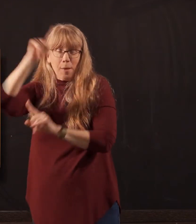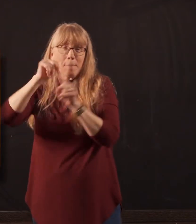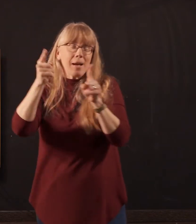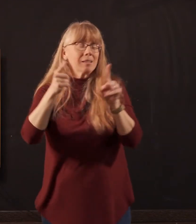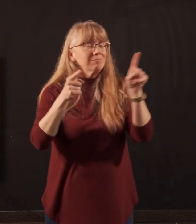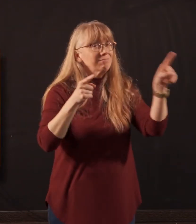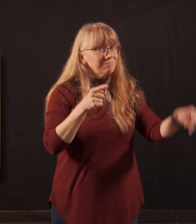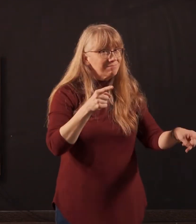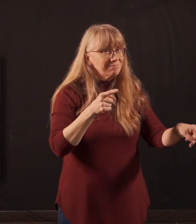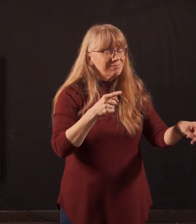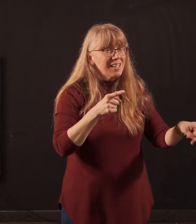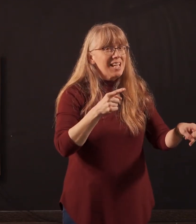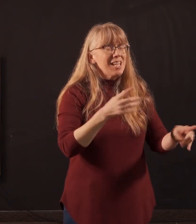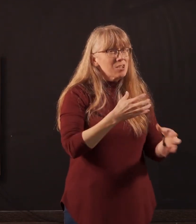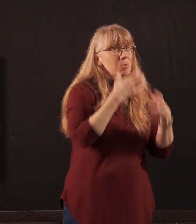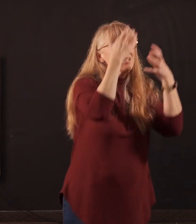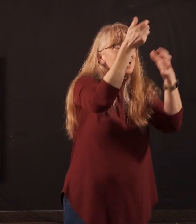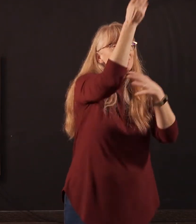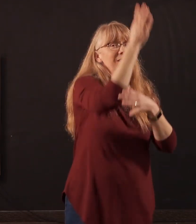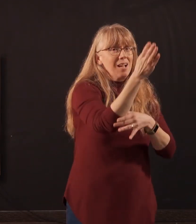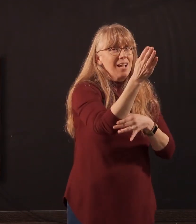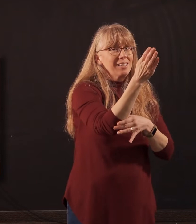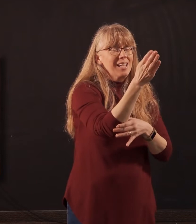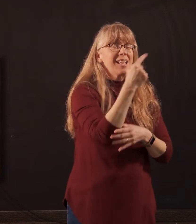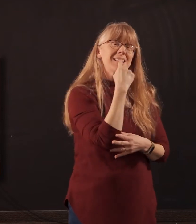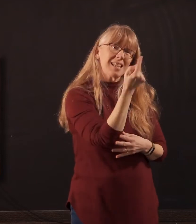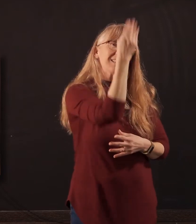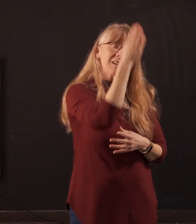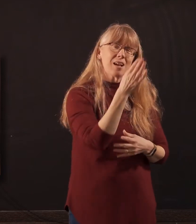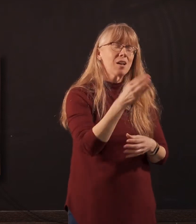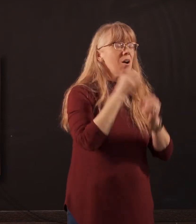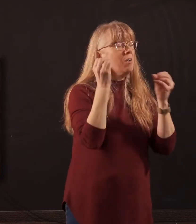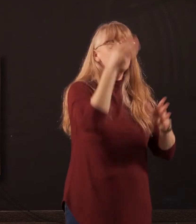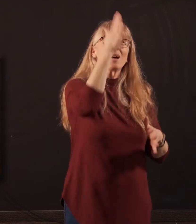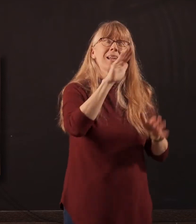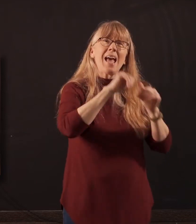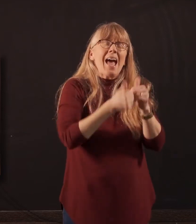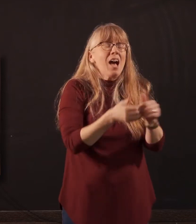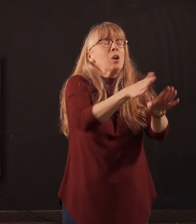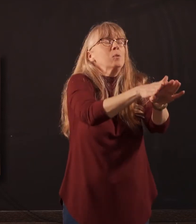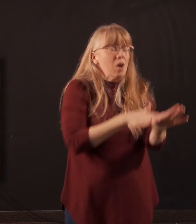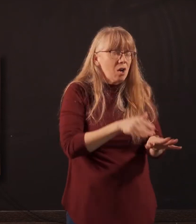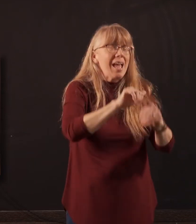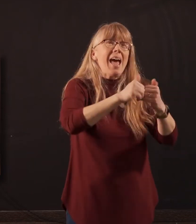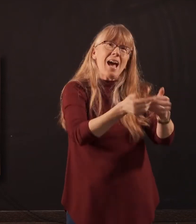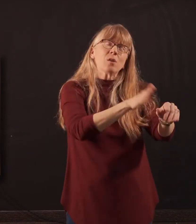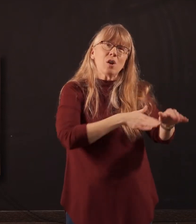also, he cries out to God. And he says to God, oh God, how long? How long, oh Lord, will this last? How